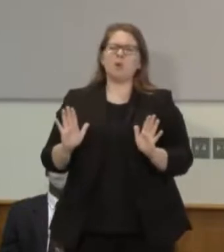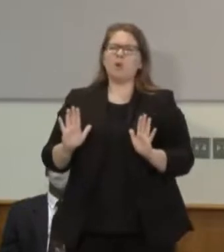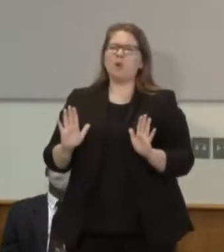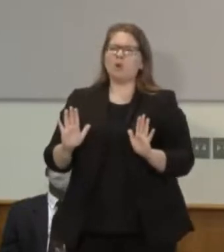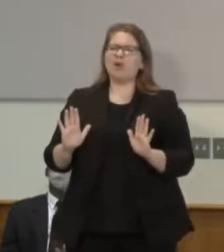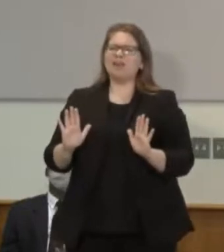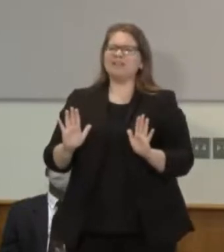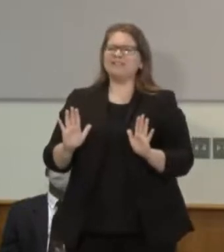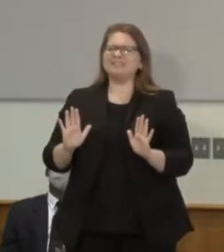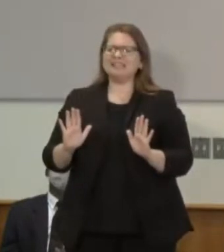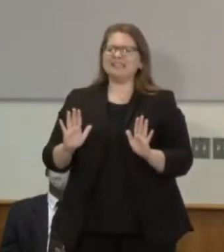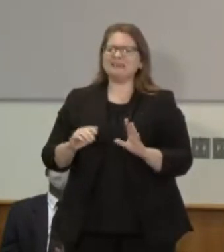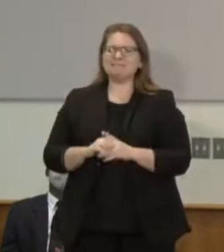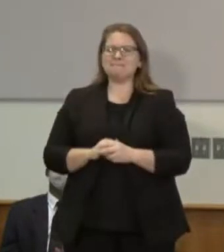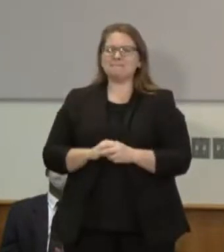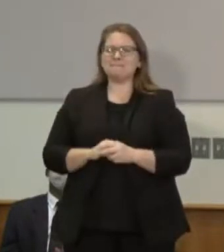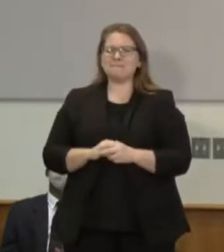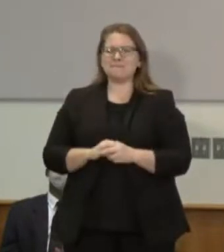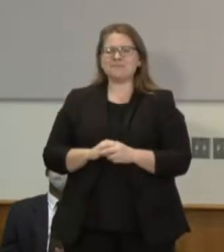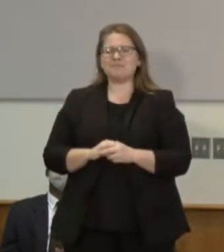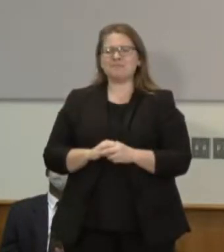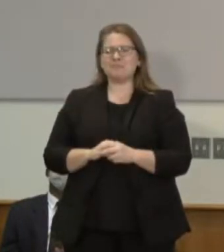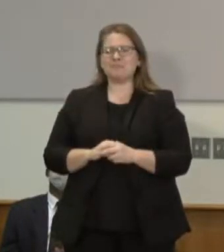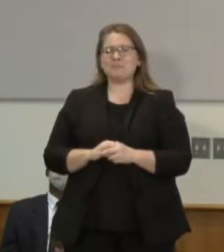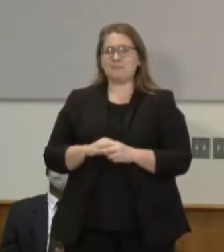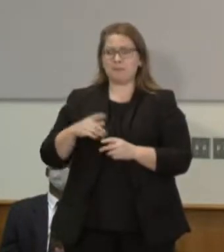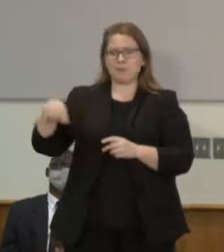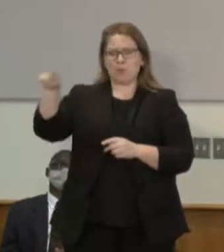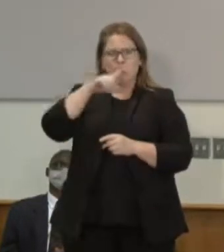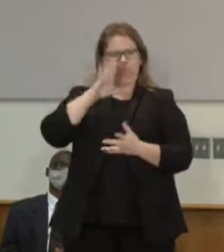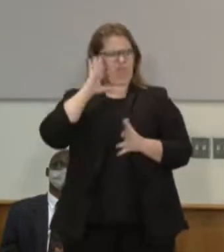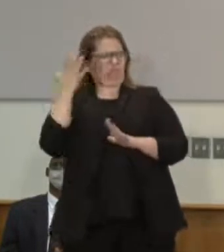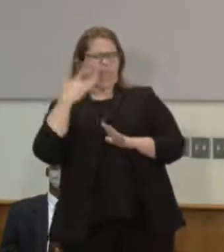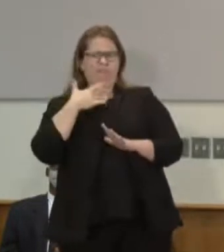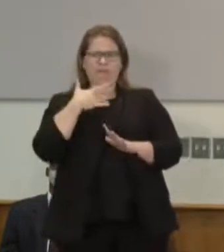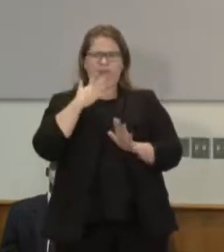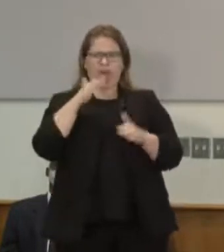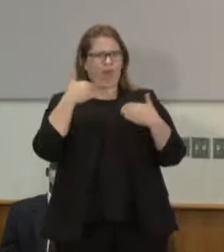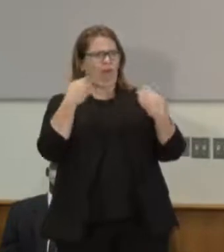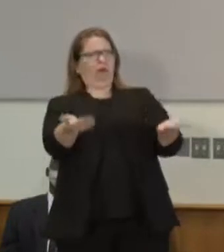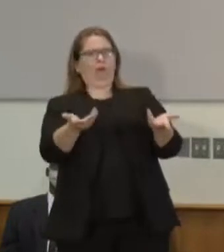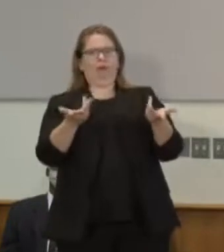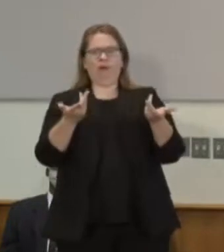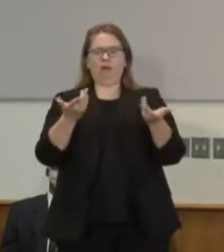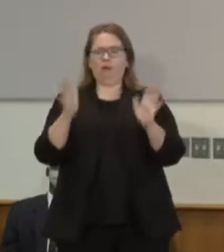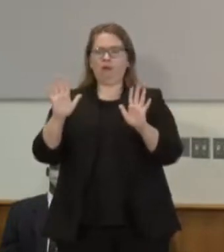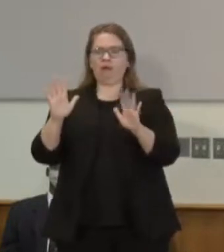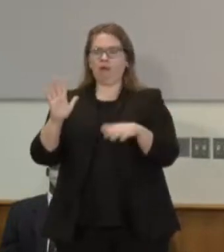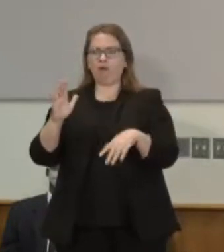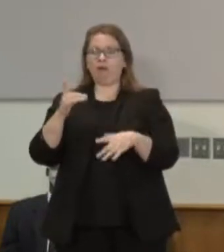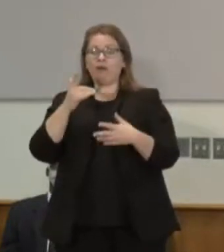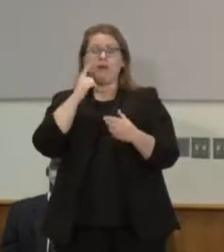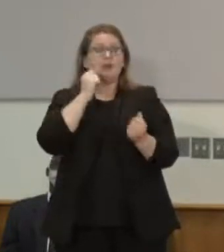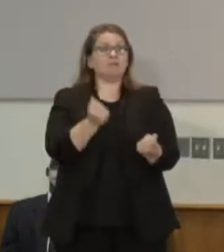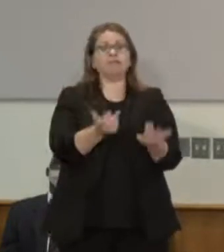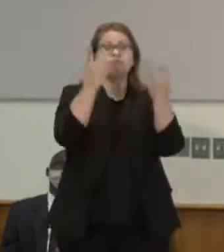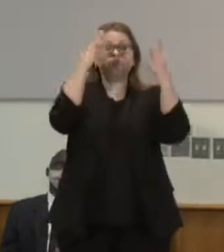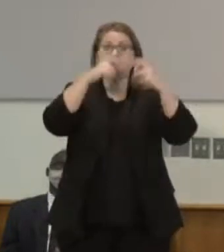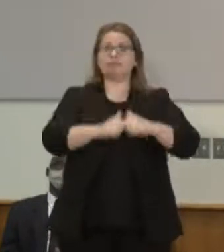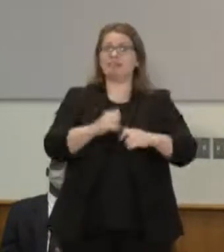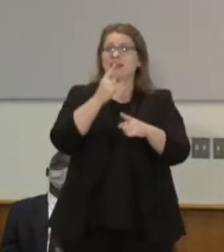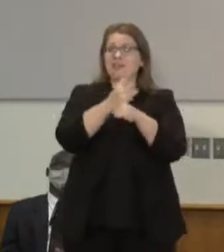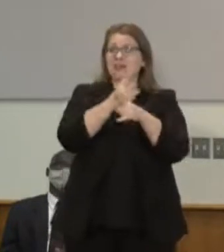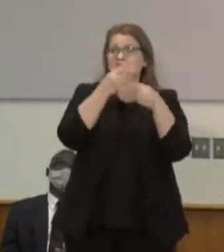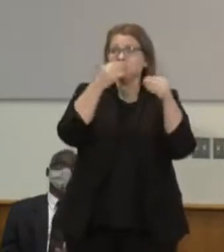out there and don't confuse the random burning of a liquor store with an act of